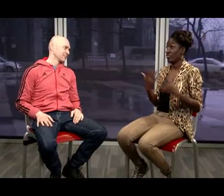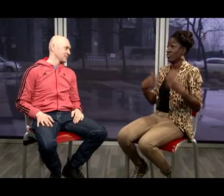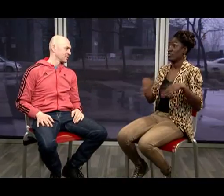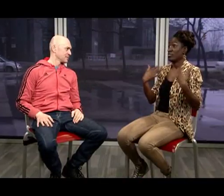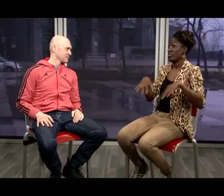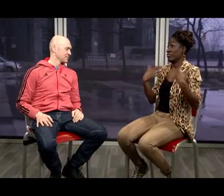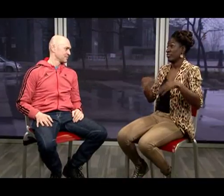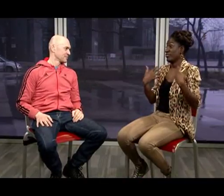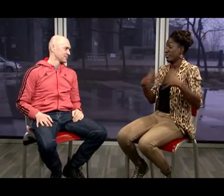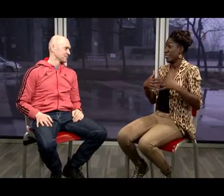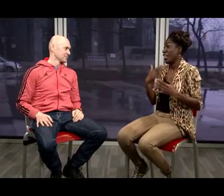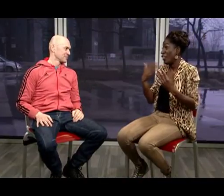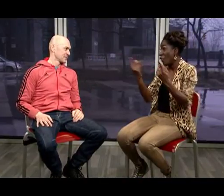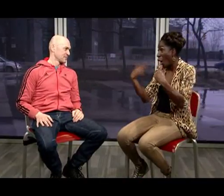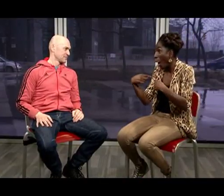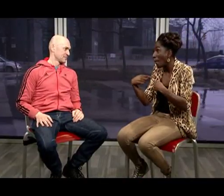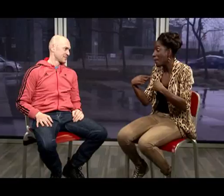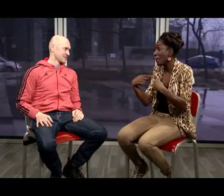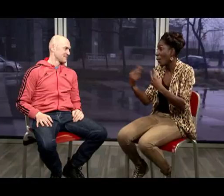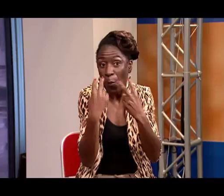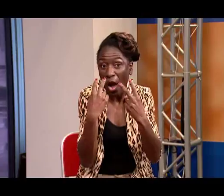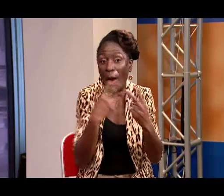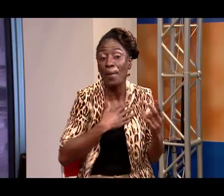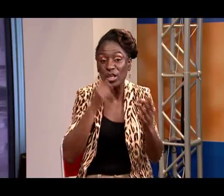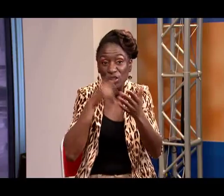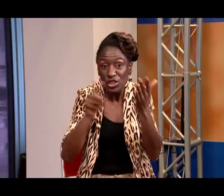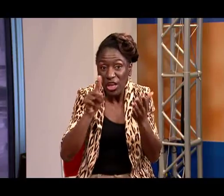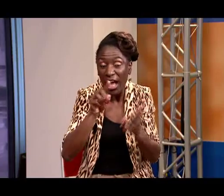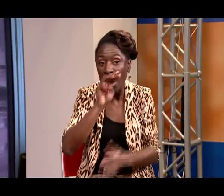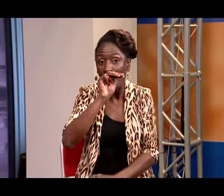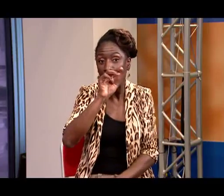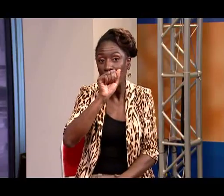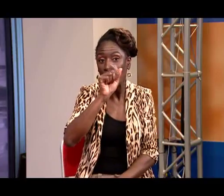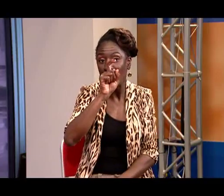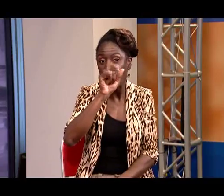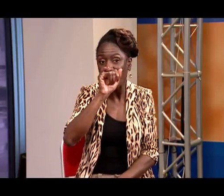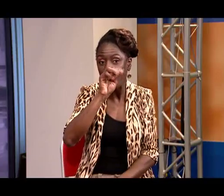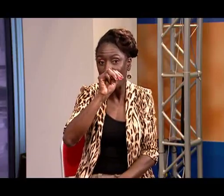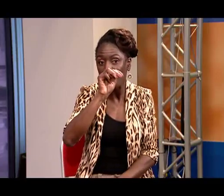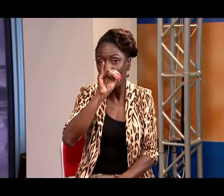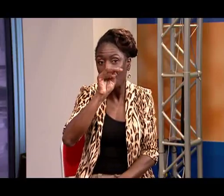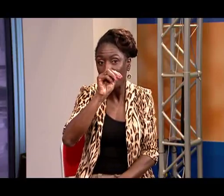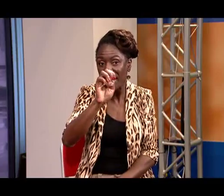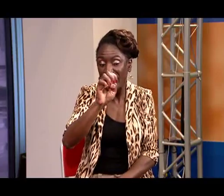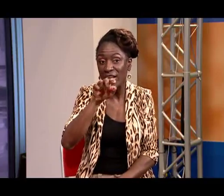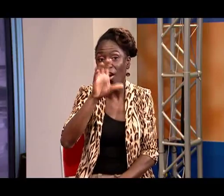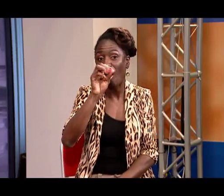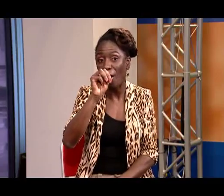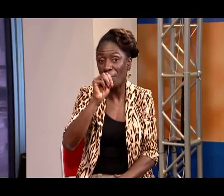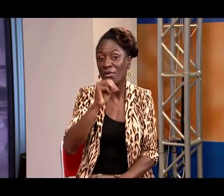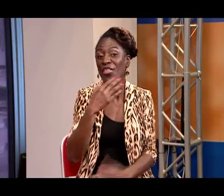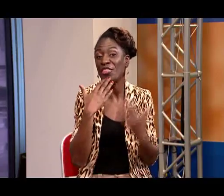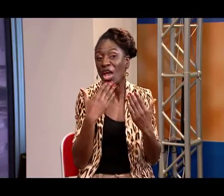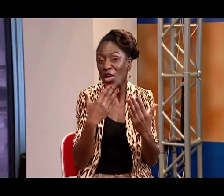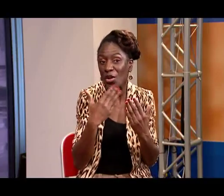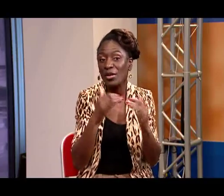And that also takes time to develop Wow Thank you so much for watching today Make sure to check out maximmime